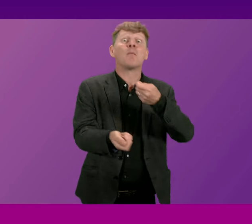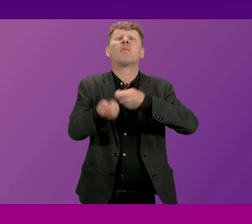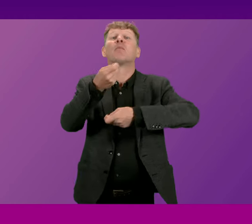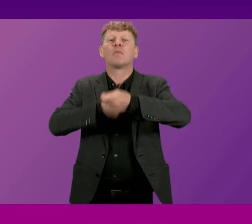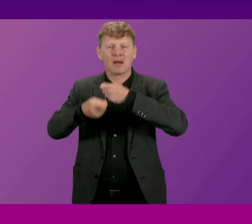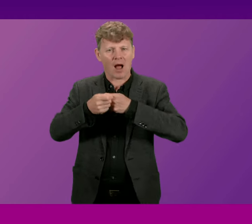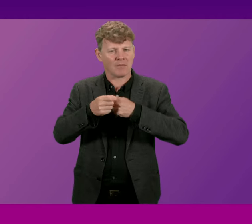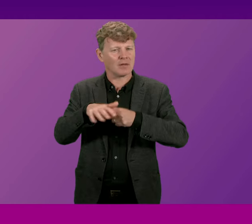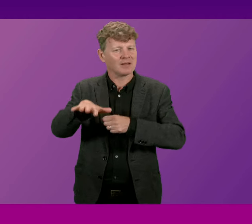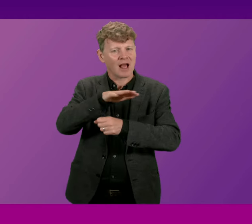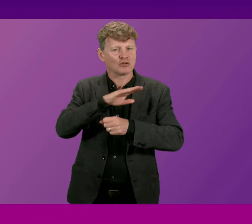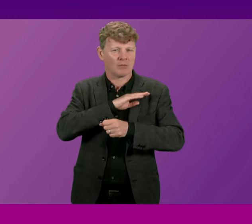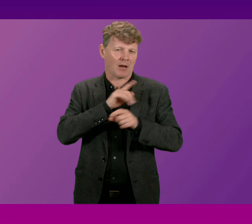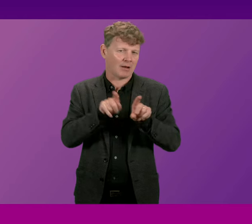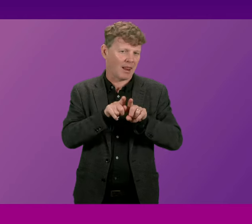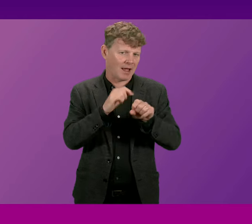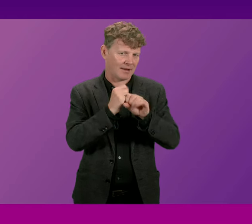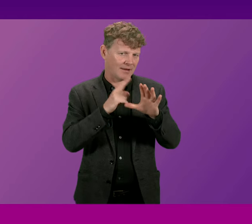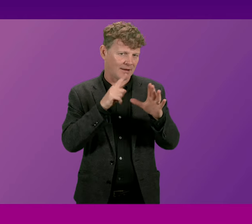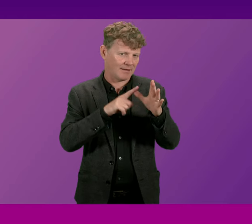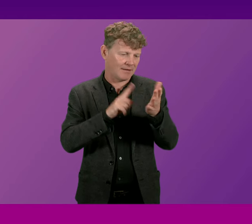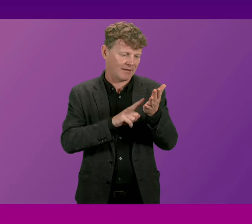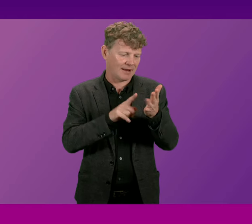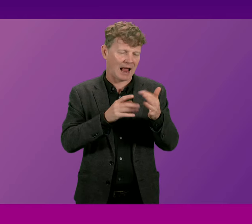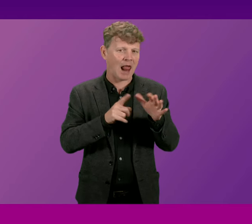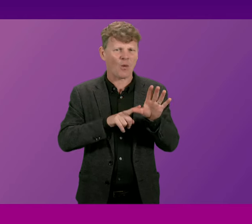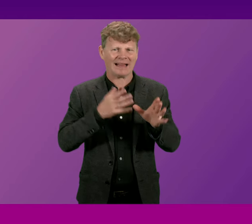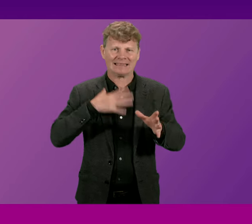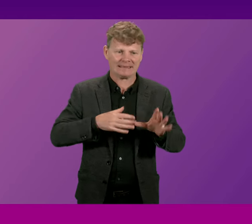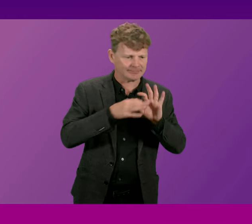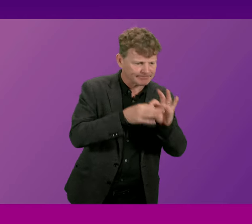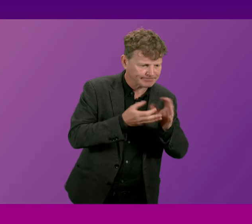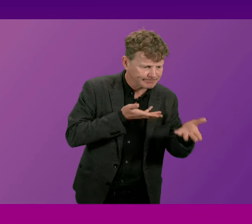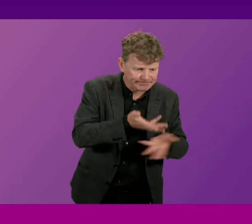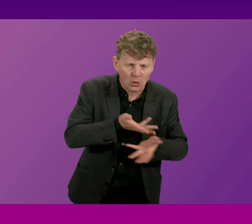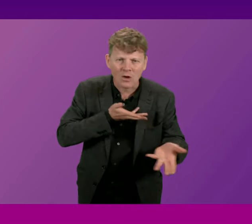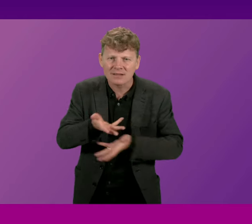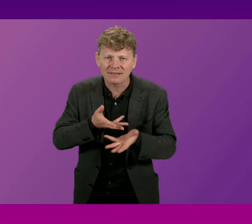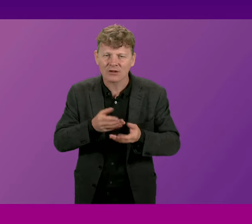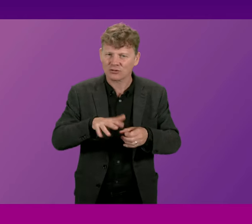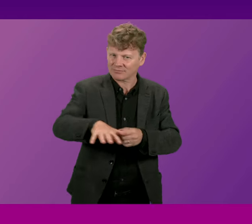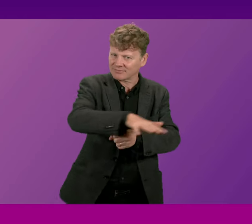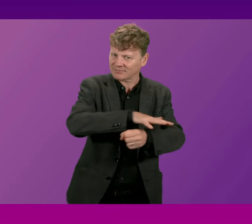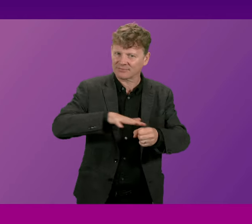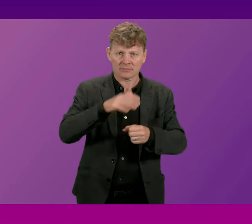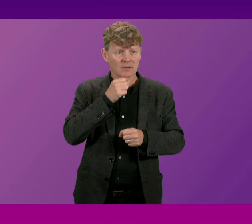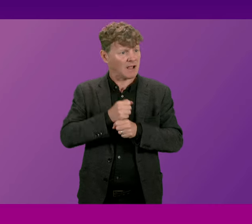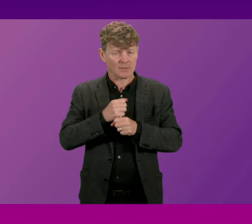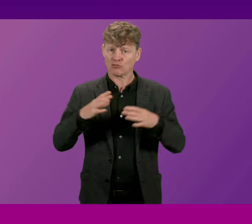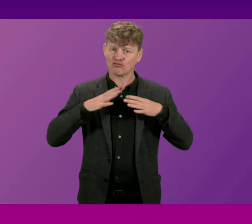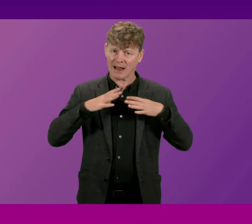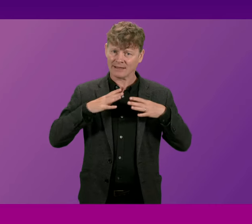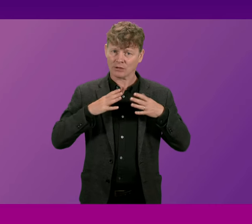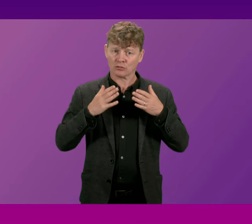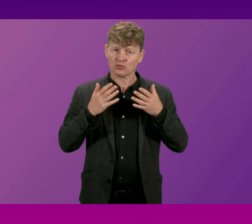to the Galloway National Park requires engagement and consultation the government stands ready to undertake